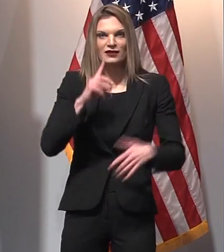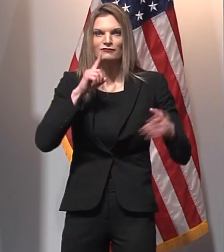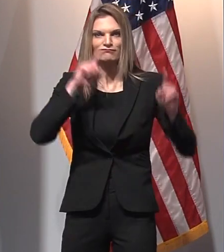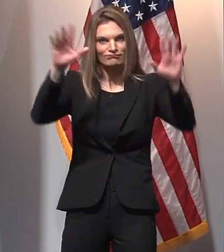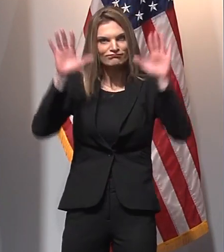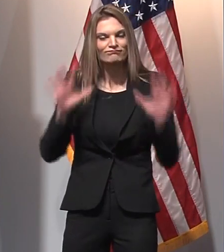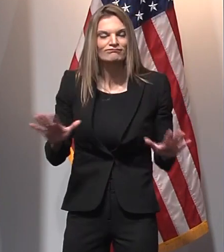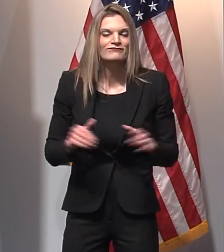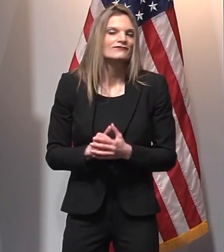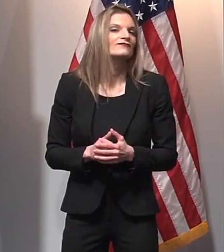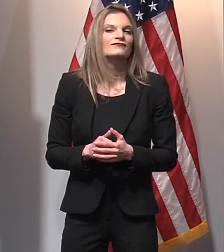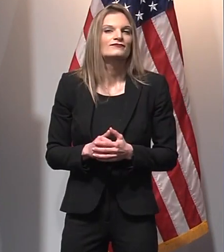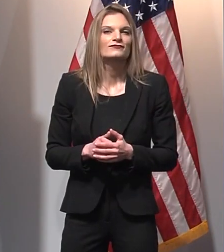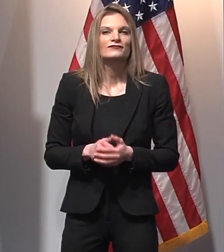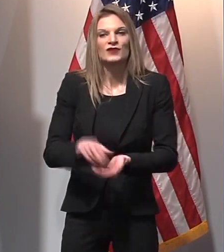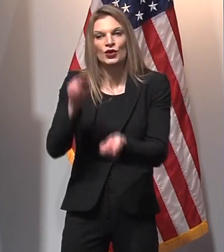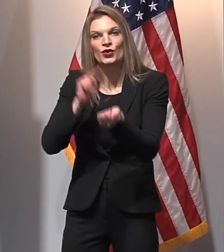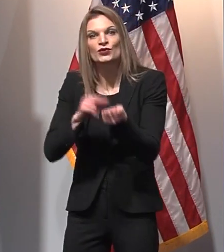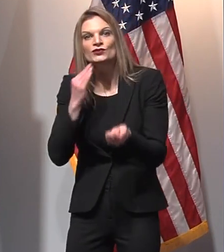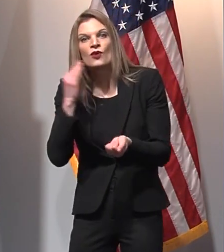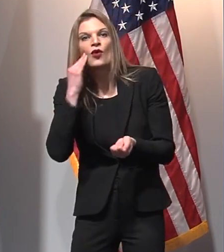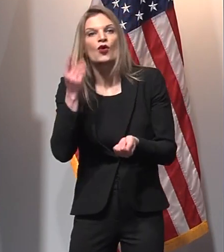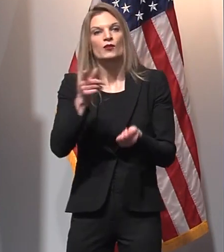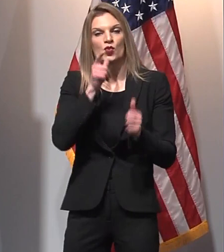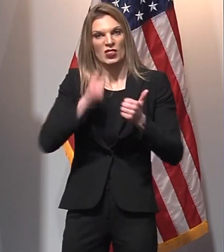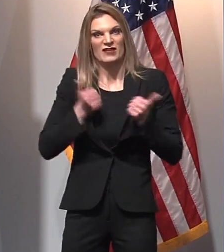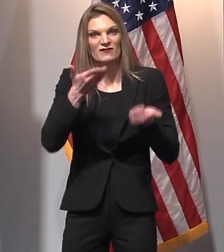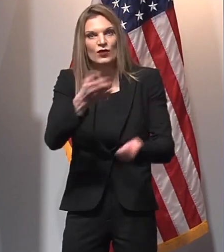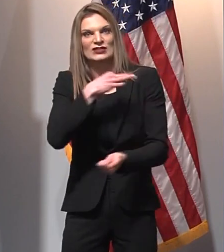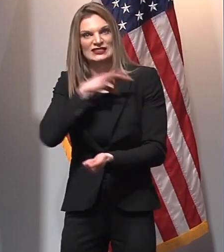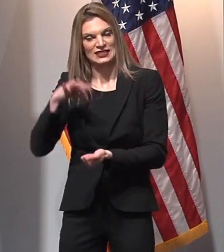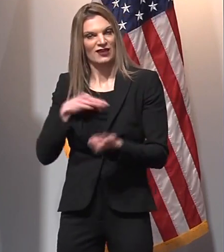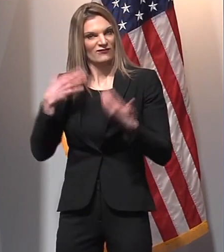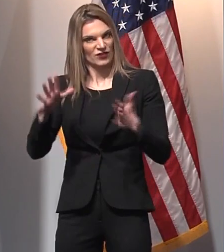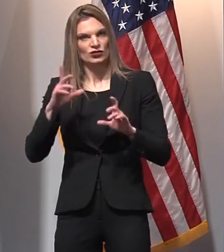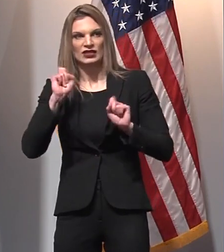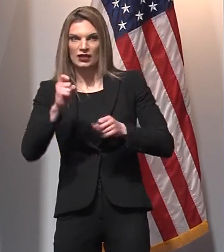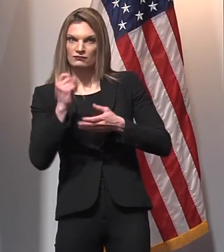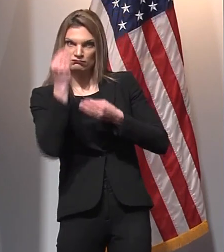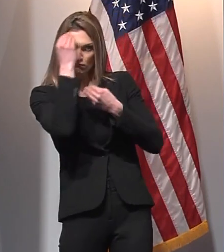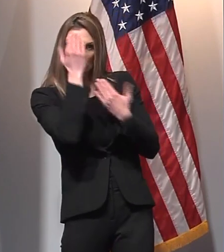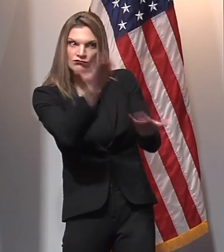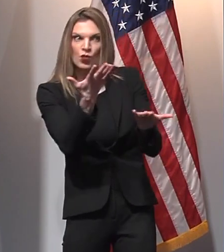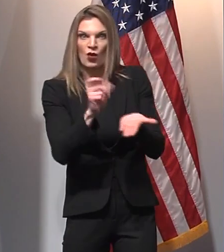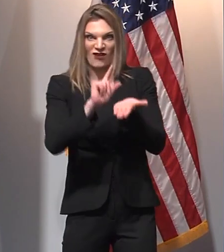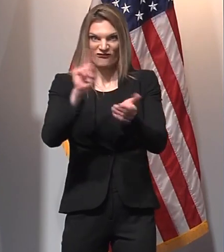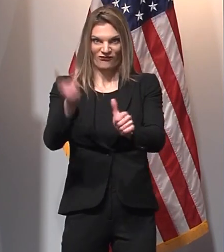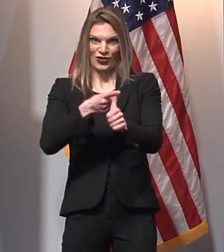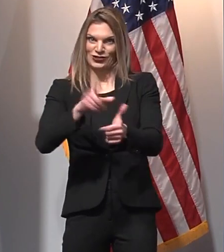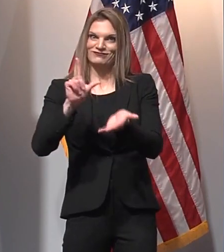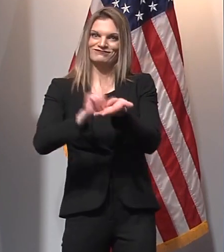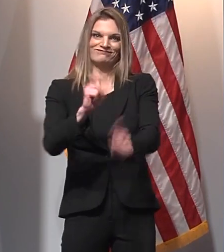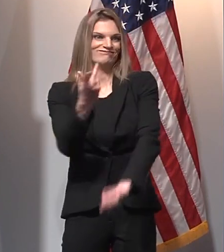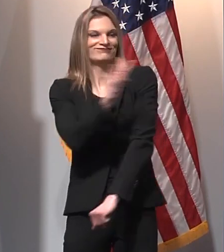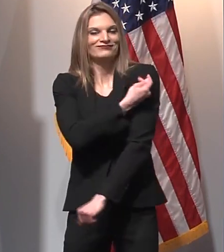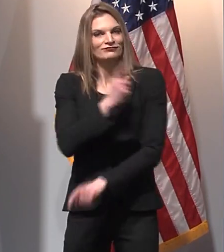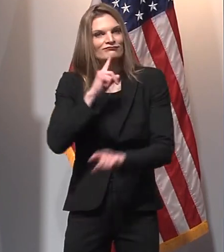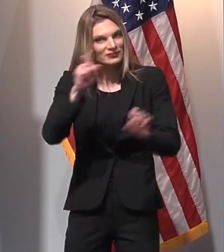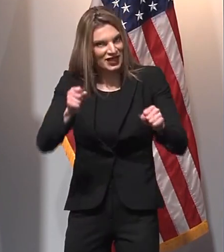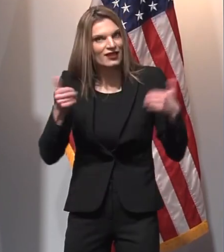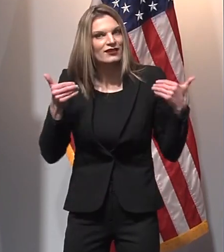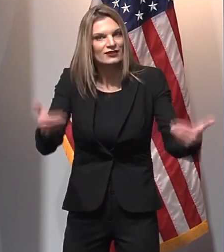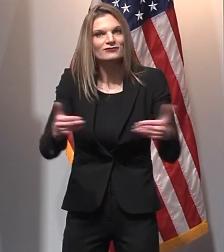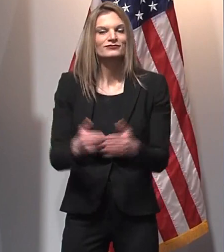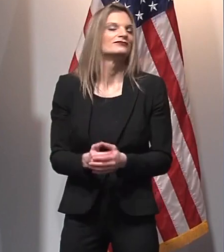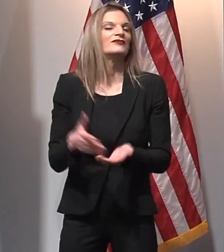resident and staff person in a skilled nursing facility has been offered their first dose of the vaccine, and last week, we also announced